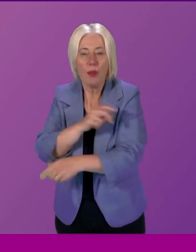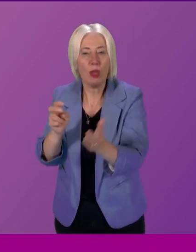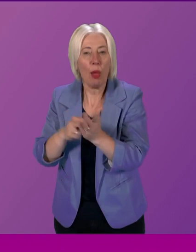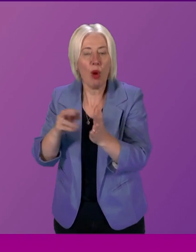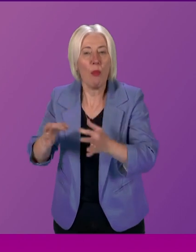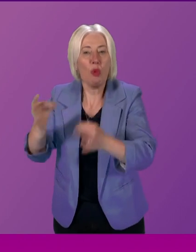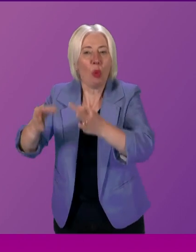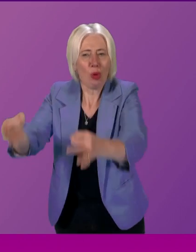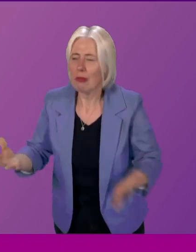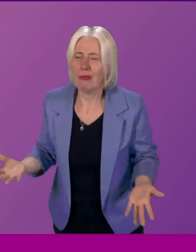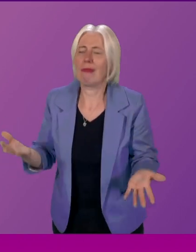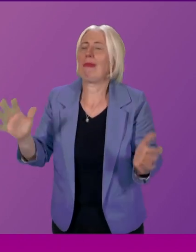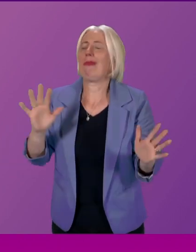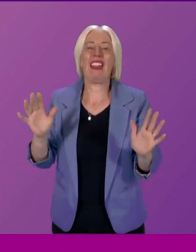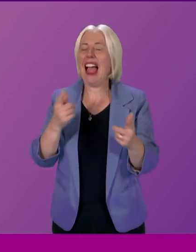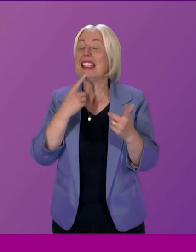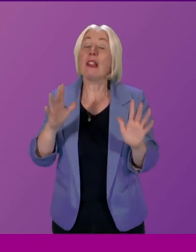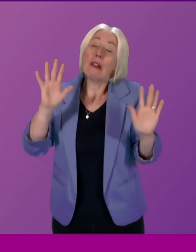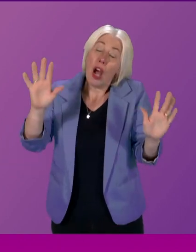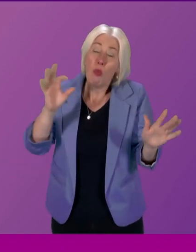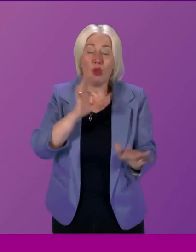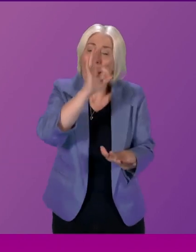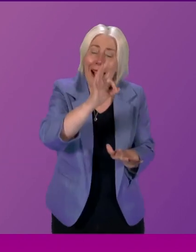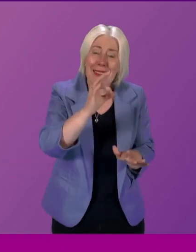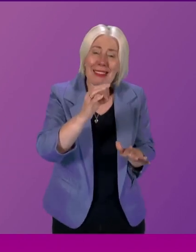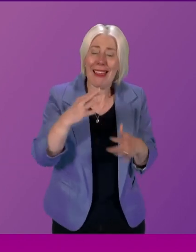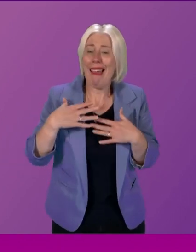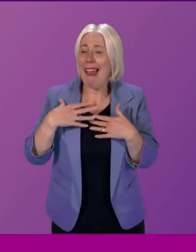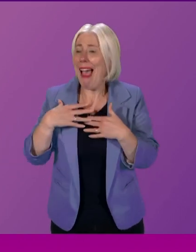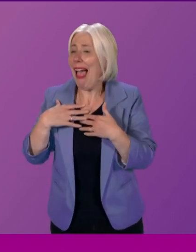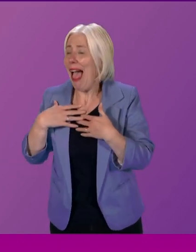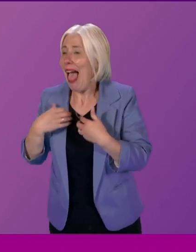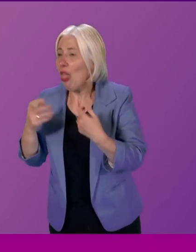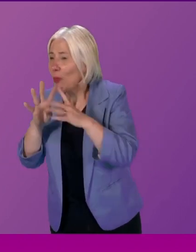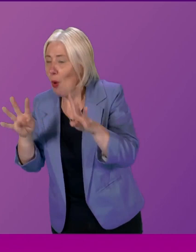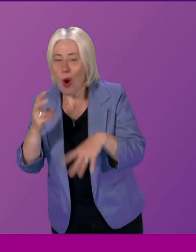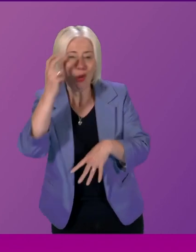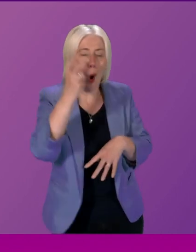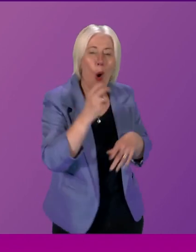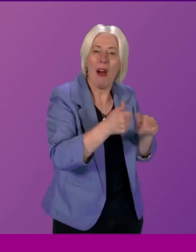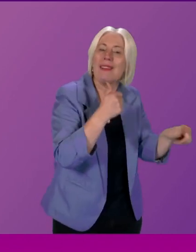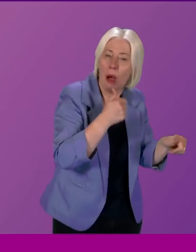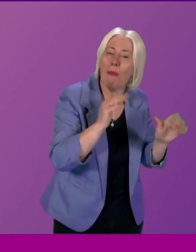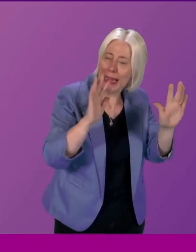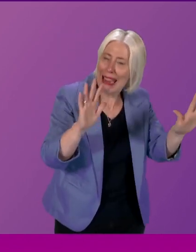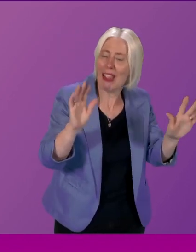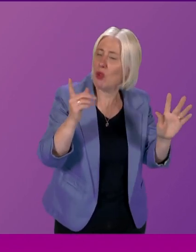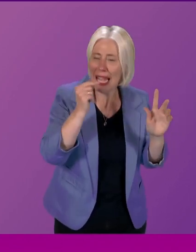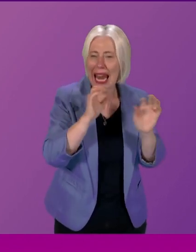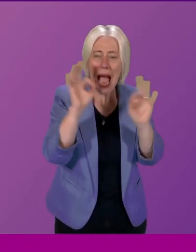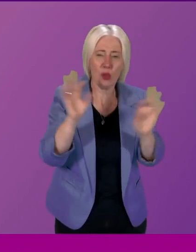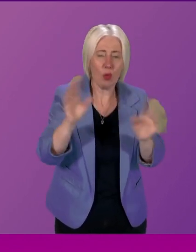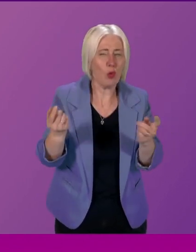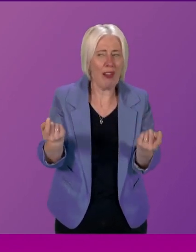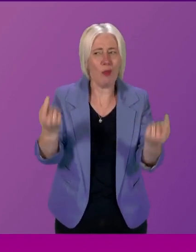is to suggest we take such points up with the bus company or the health board as appropriate and nine times out of ten we get on we